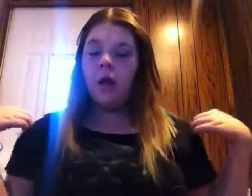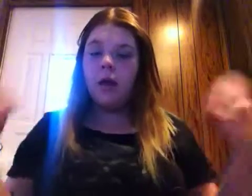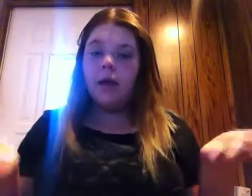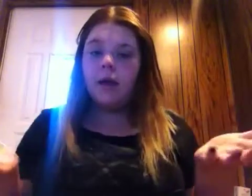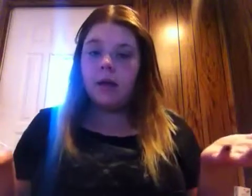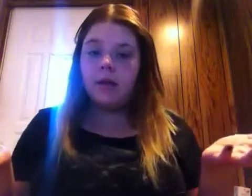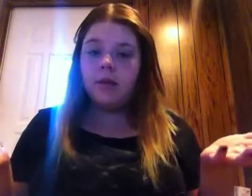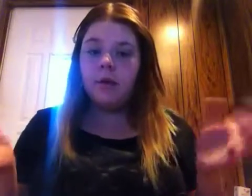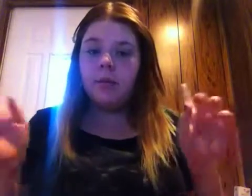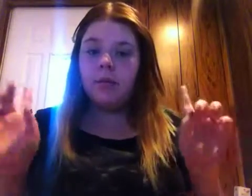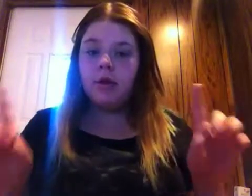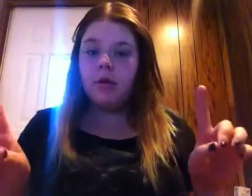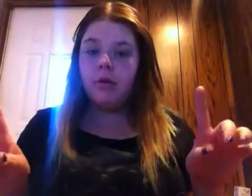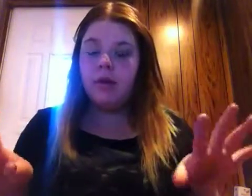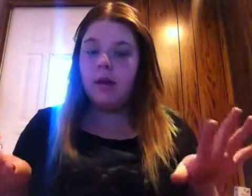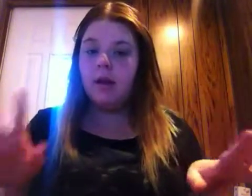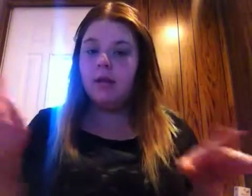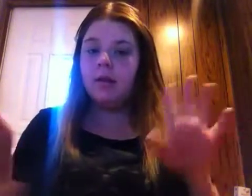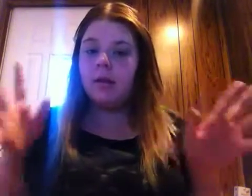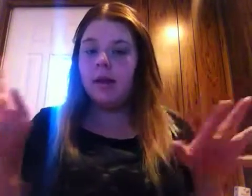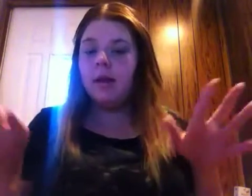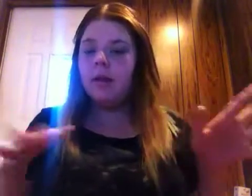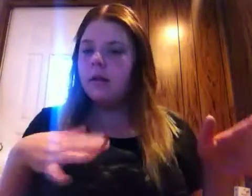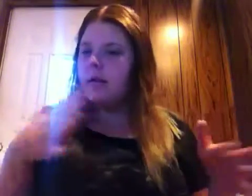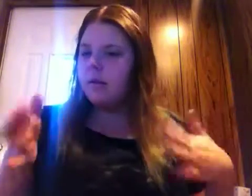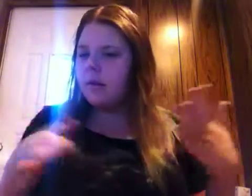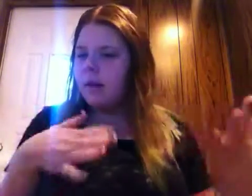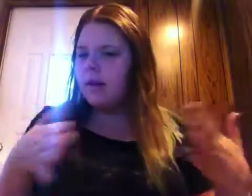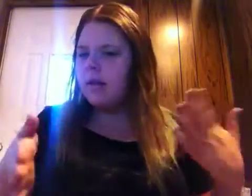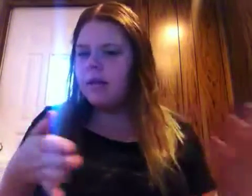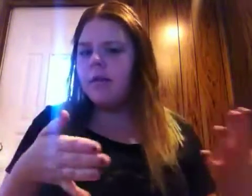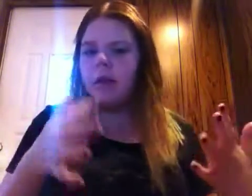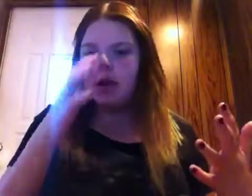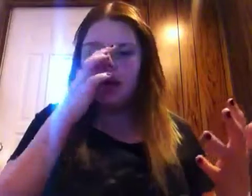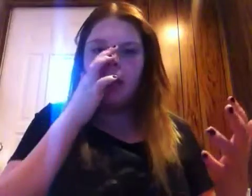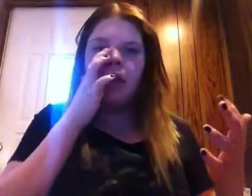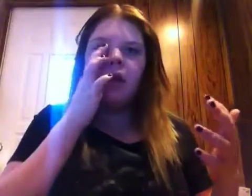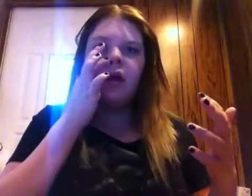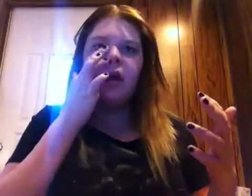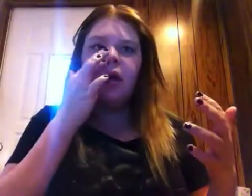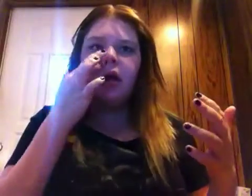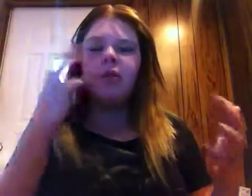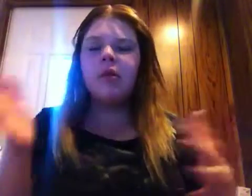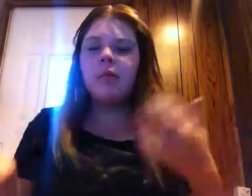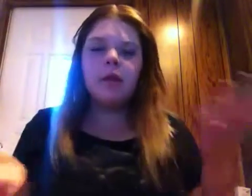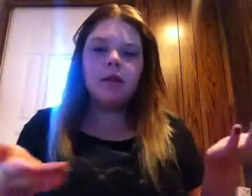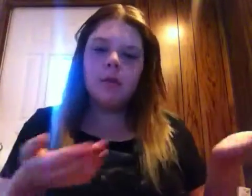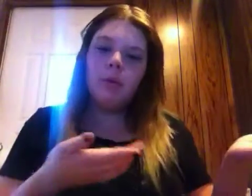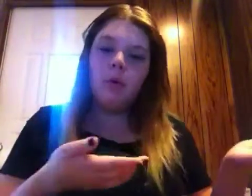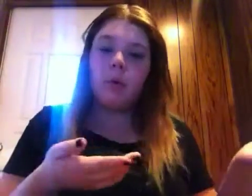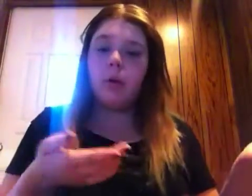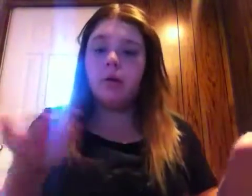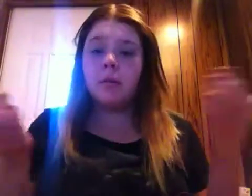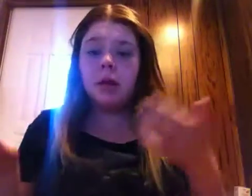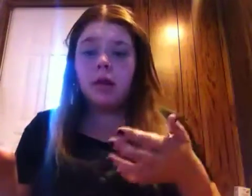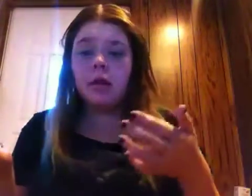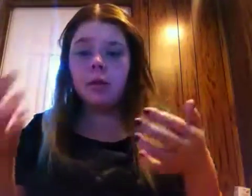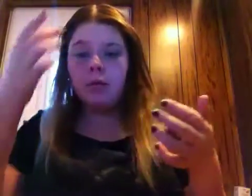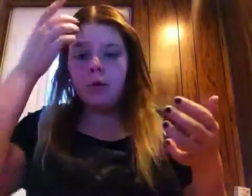Hey guys, so I'm going to be showing you today's sign, signs of the day. Some days it's going to be one word, some days it's going be more